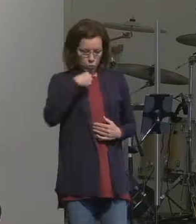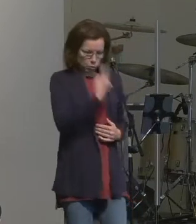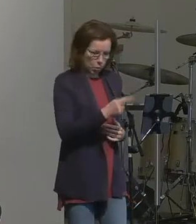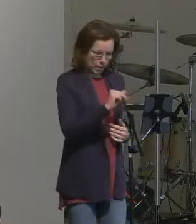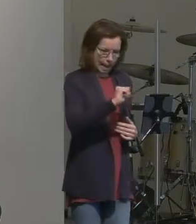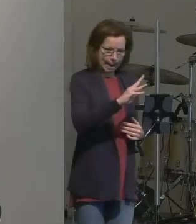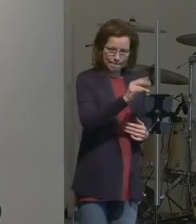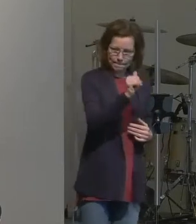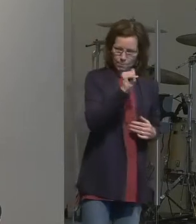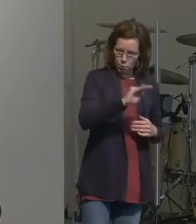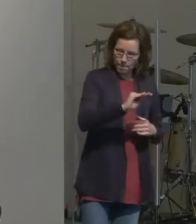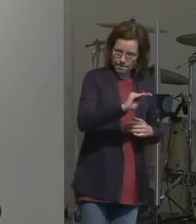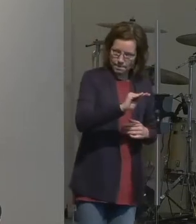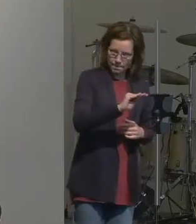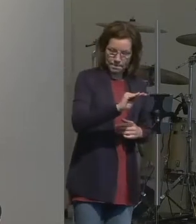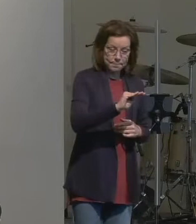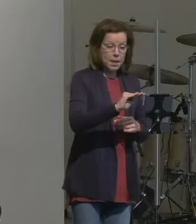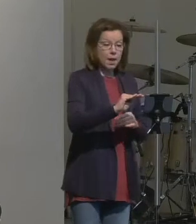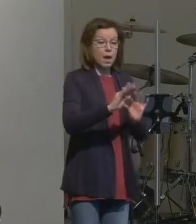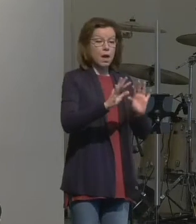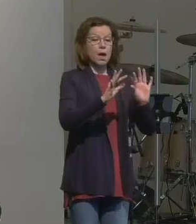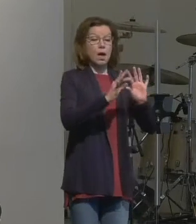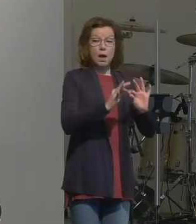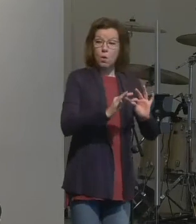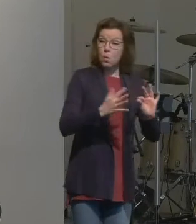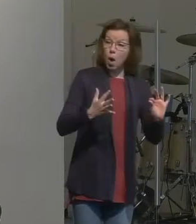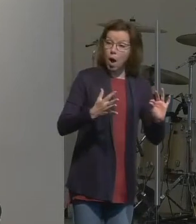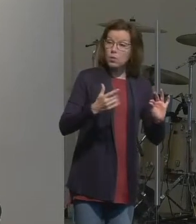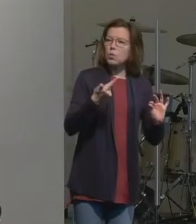word he uses there is an action word that says go.